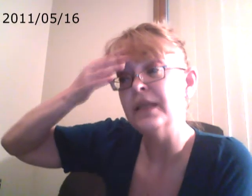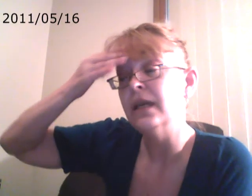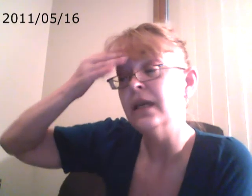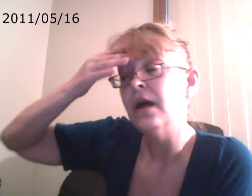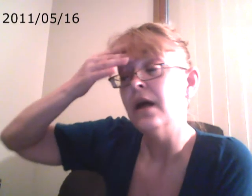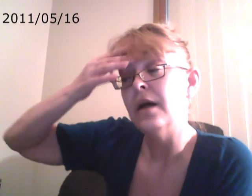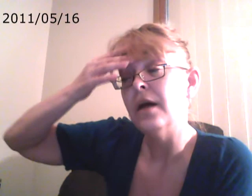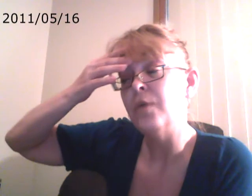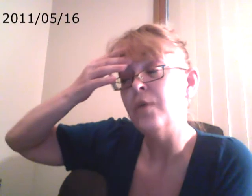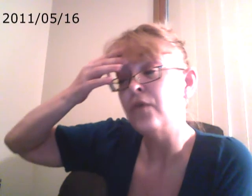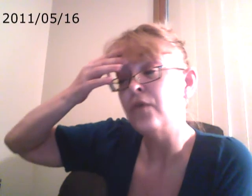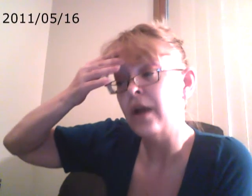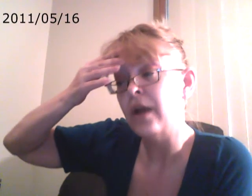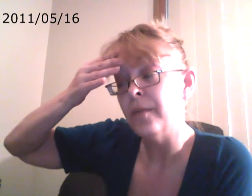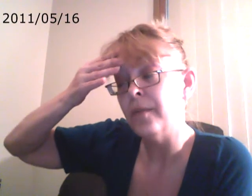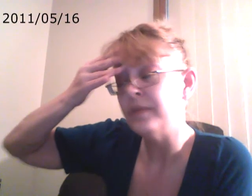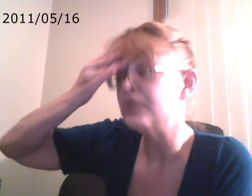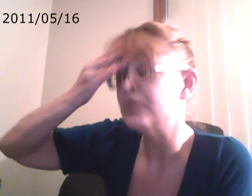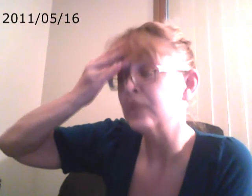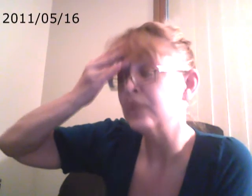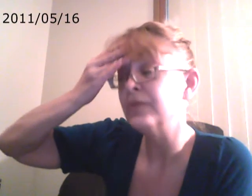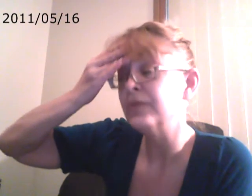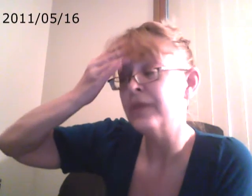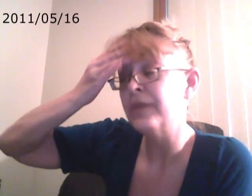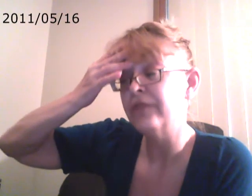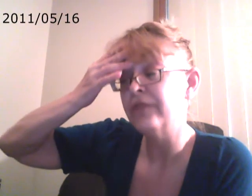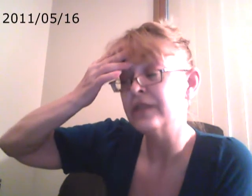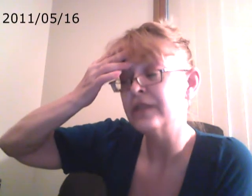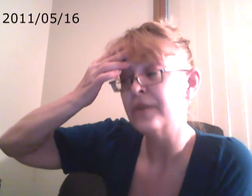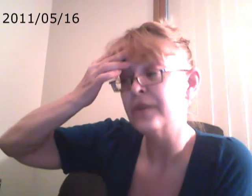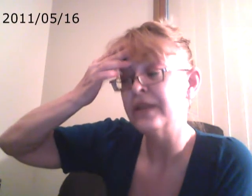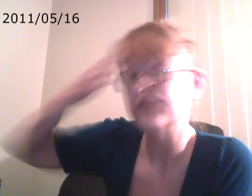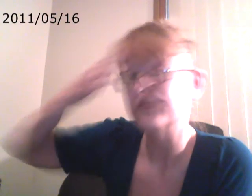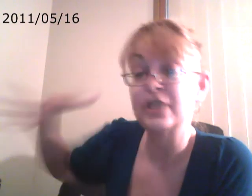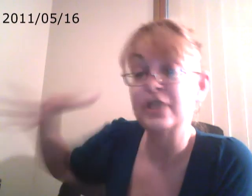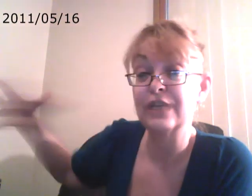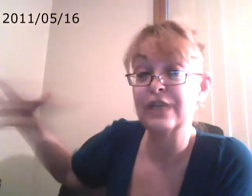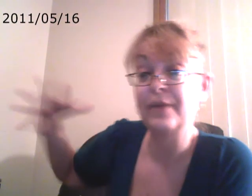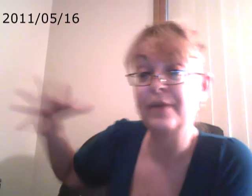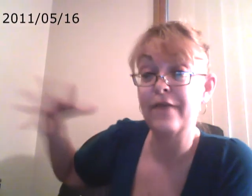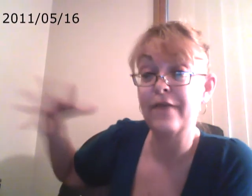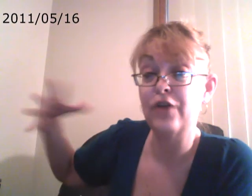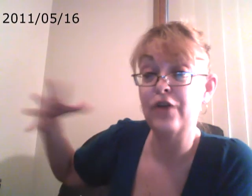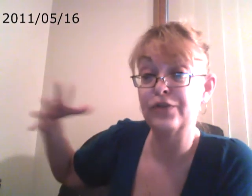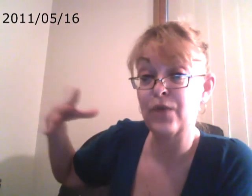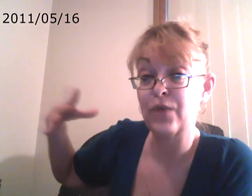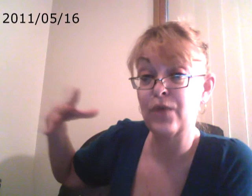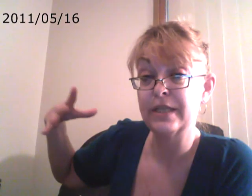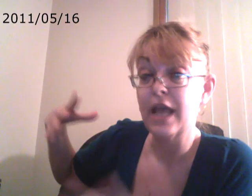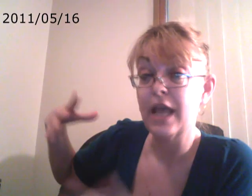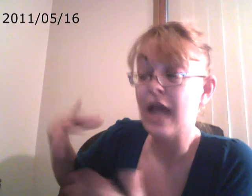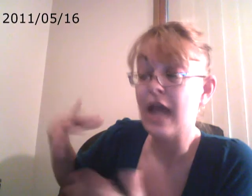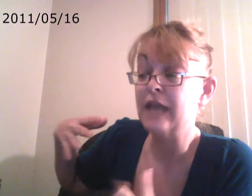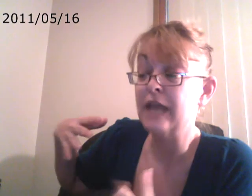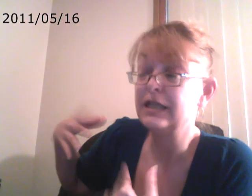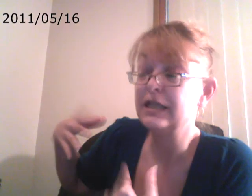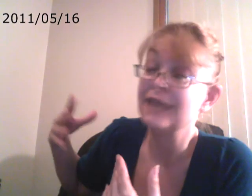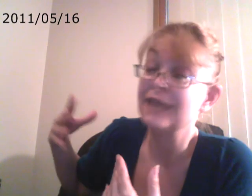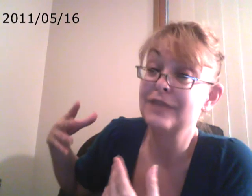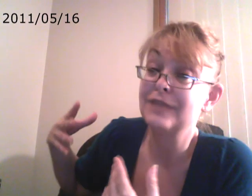overcome this really, really painful experience of just hearing my father's voice. And I left, you